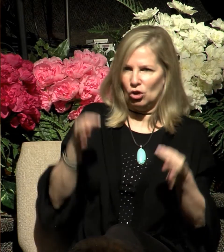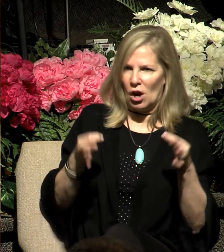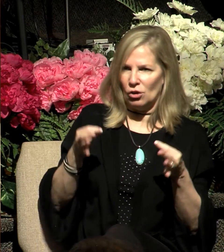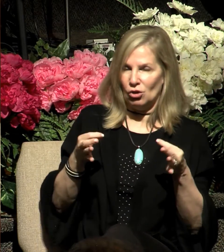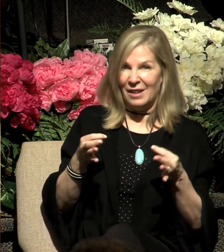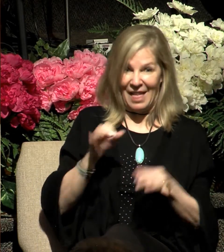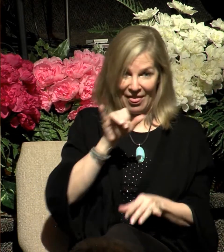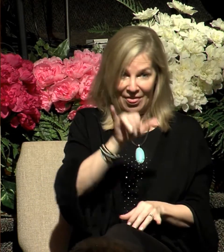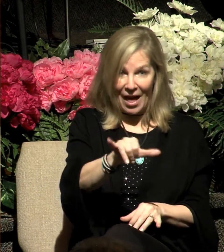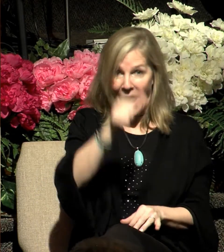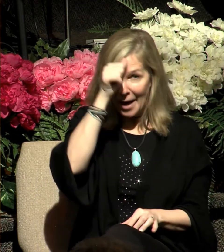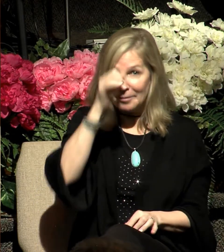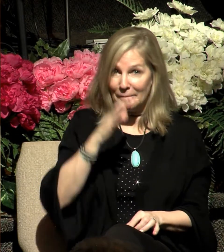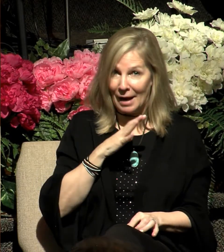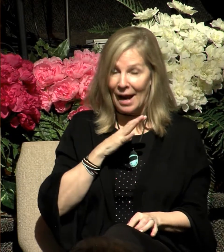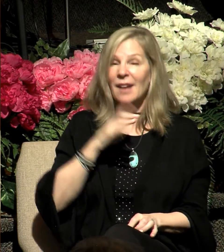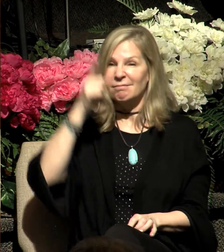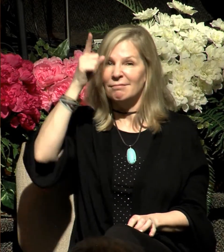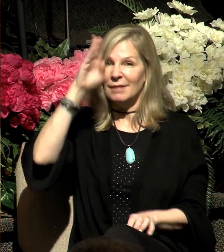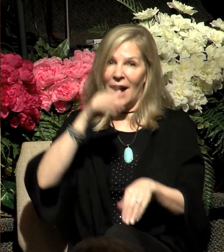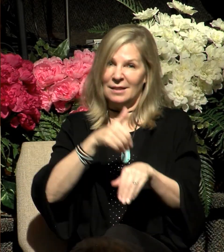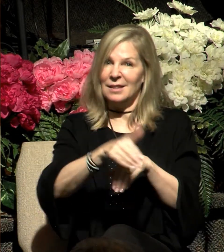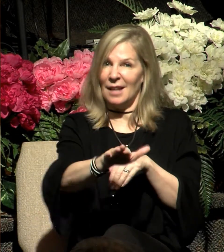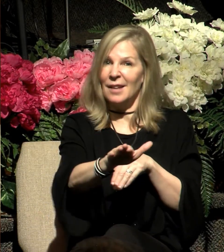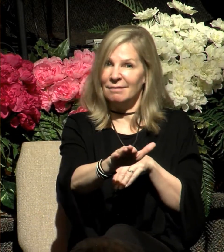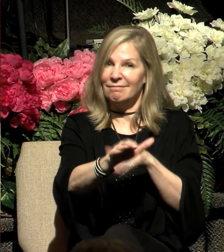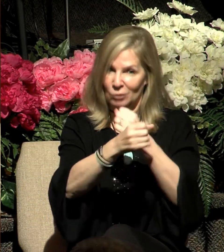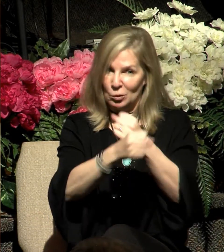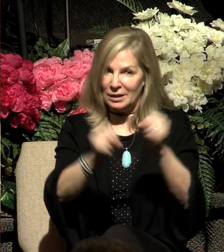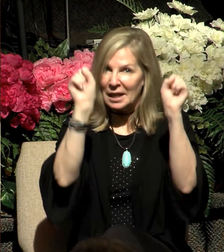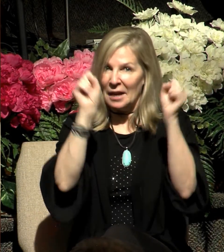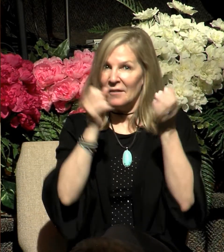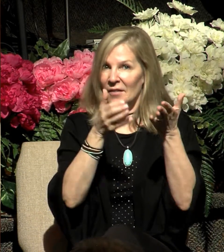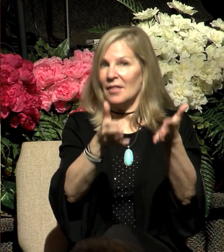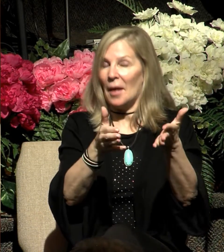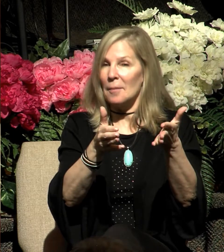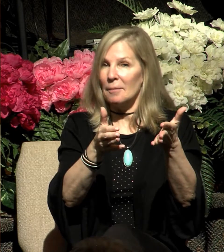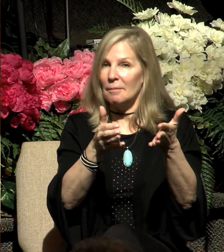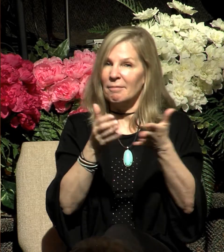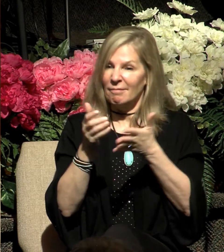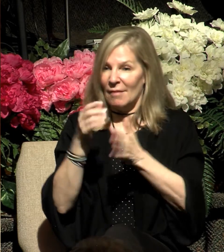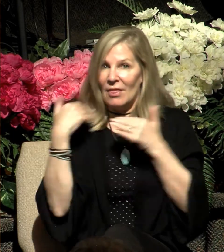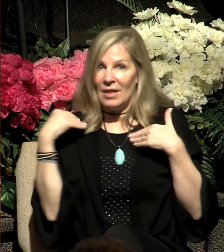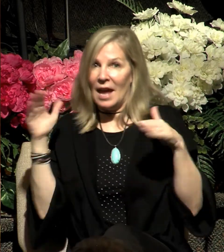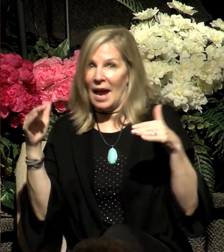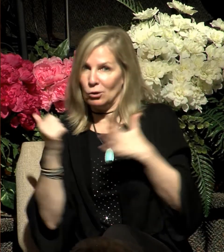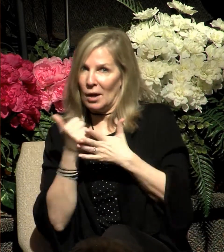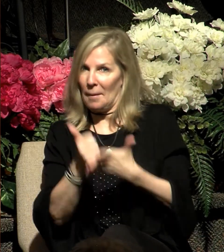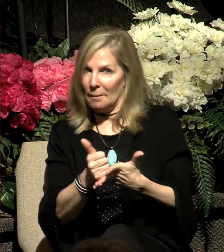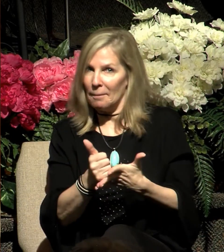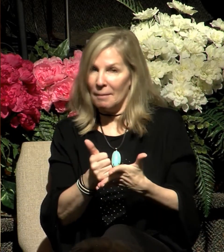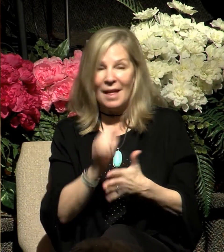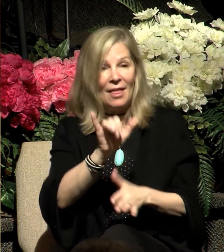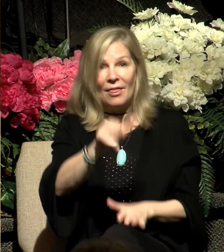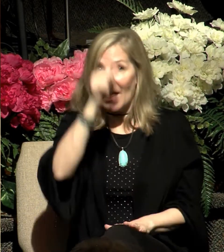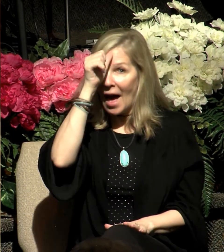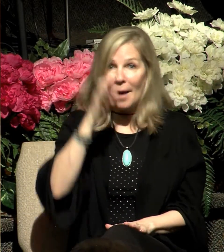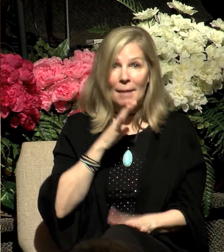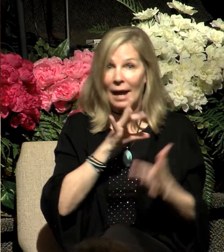both a ruler and a deliverer with the help of the angel who appeared to him in the thorn bush. This man led them out performing wonders